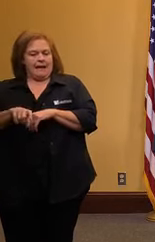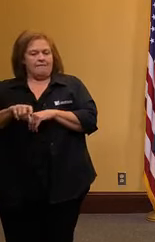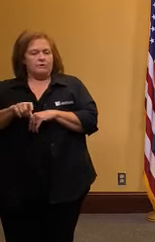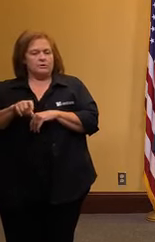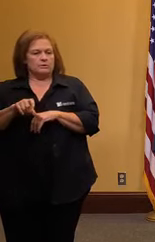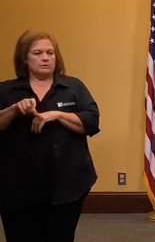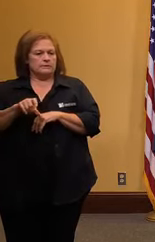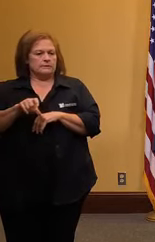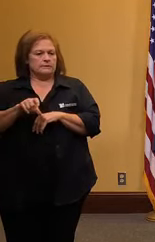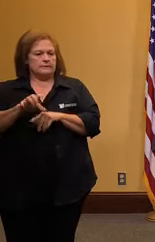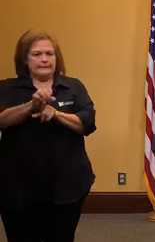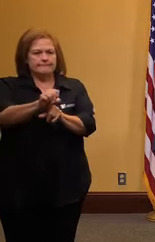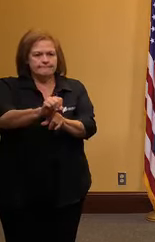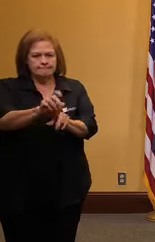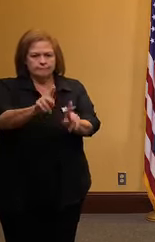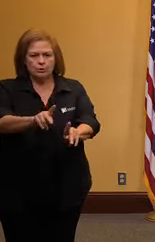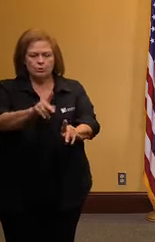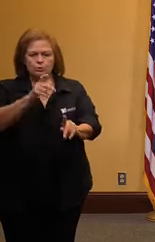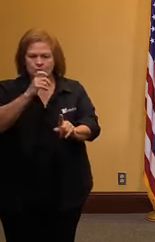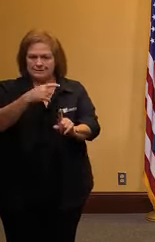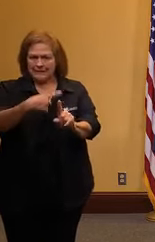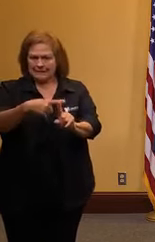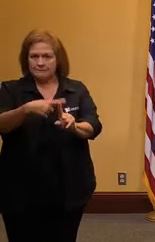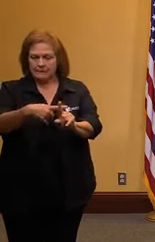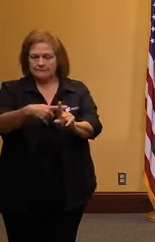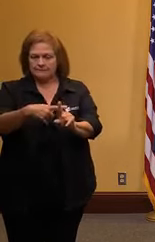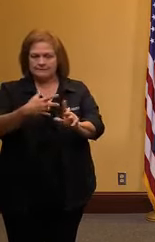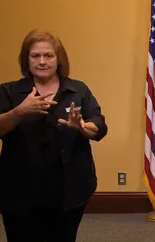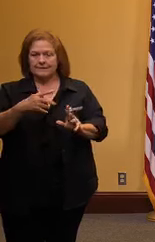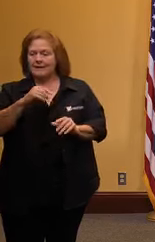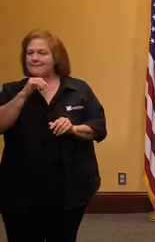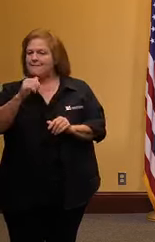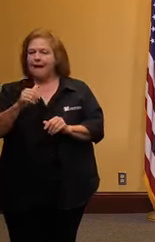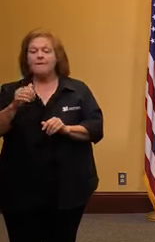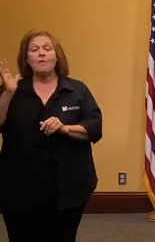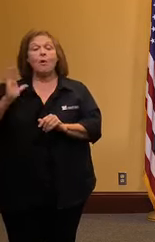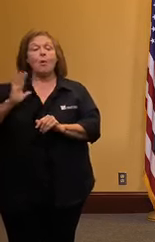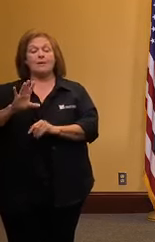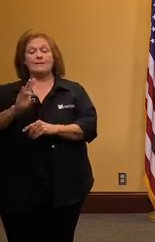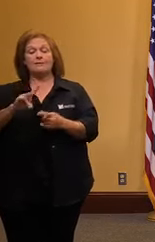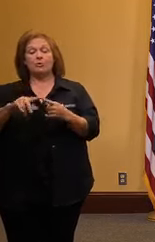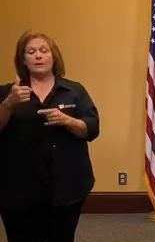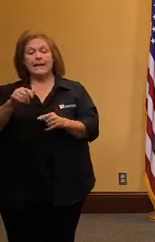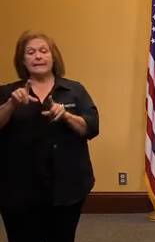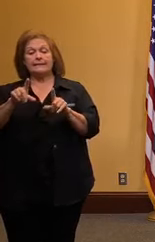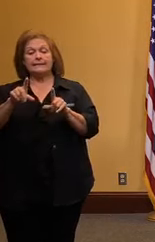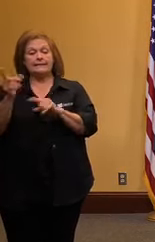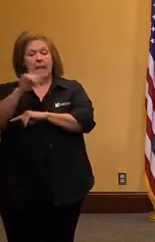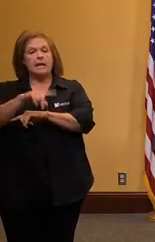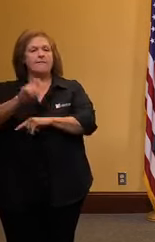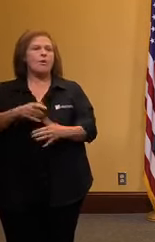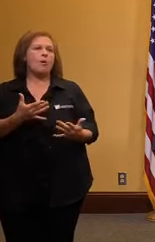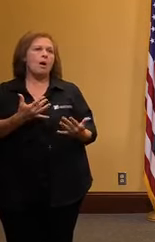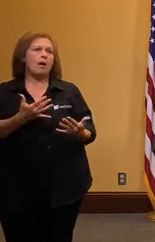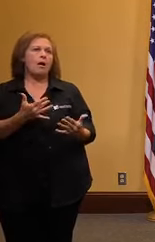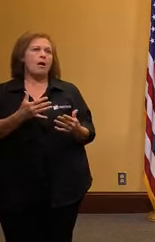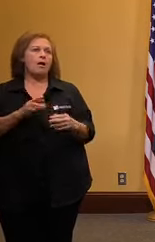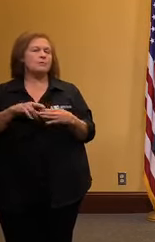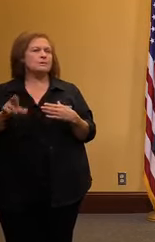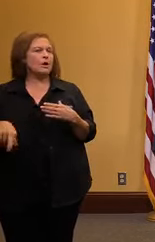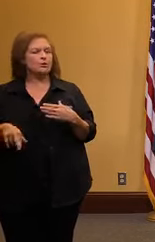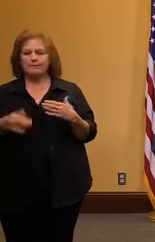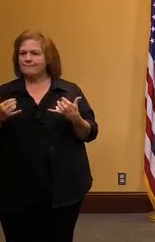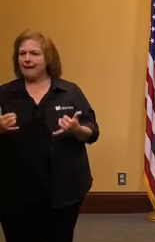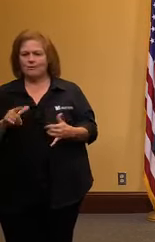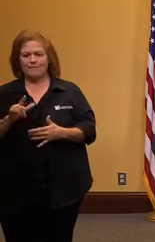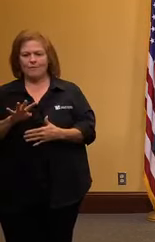positive and again we're in a much better situation to do that it's not taking seven to ten days to get test results back it's taking 24 hours or